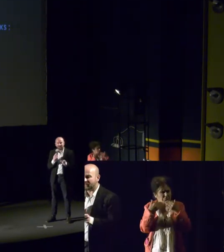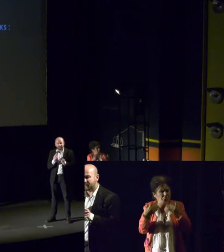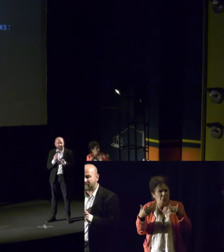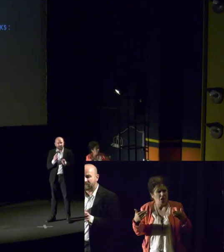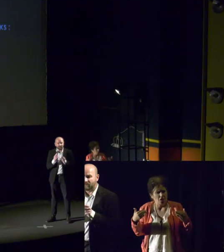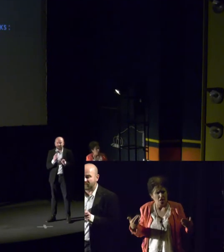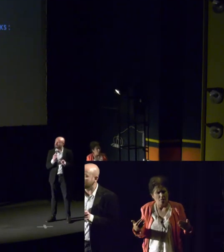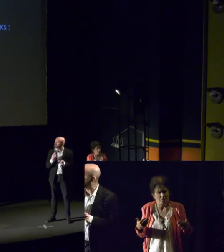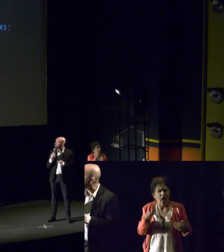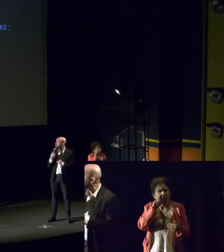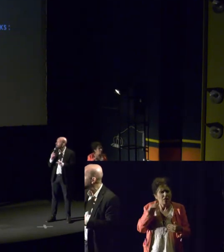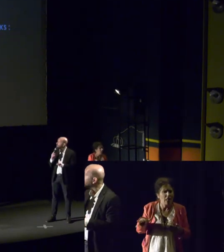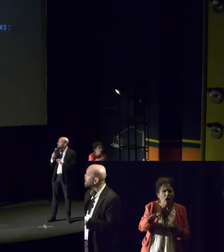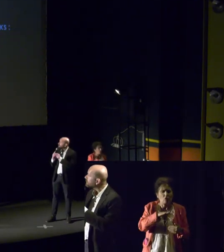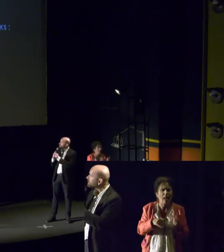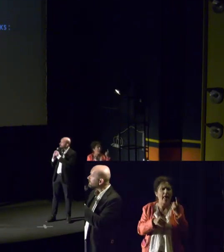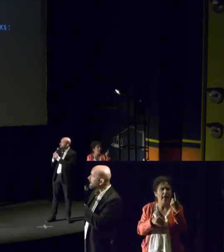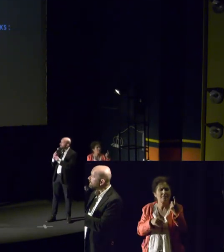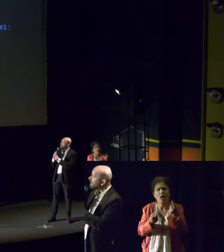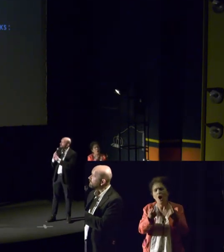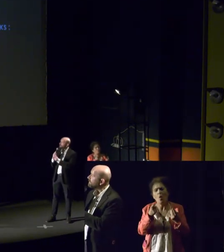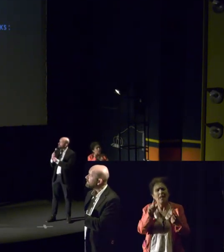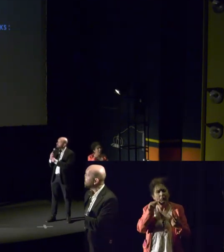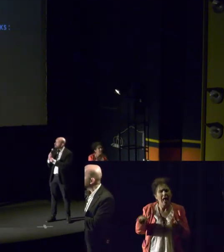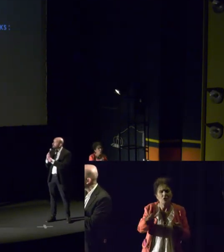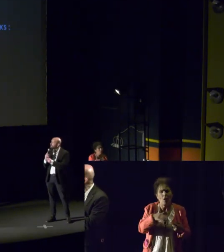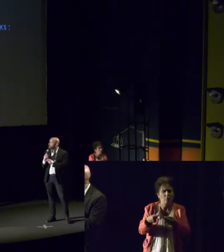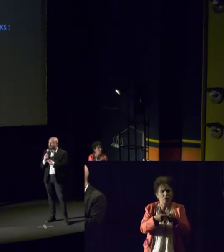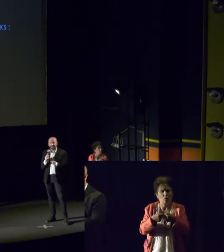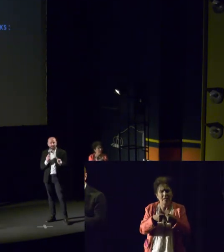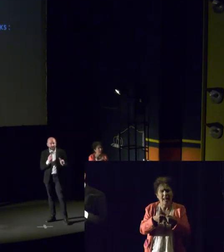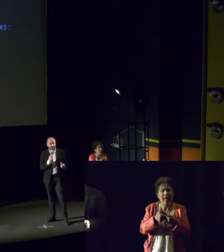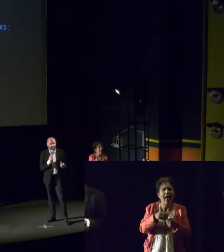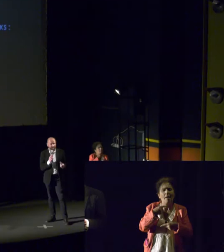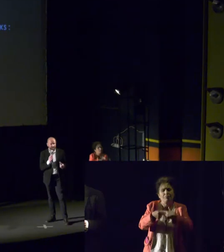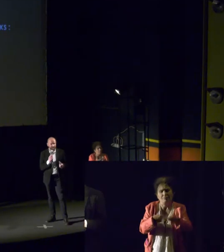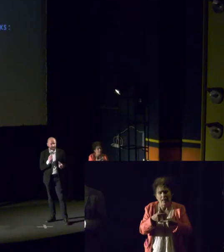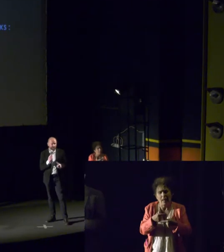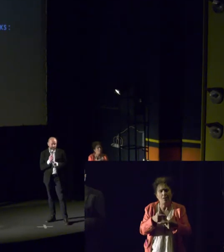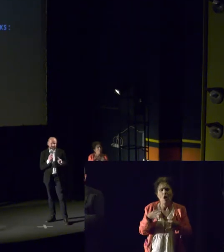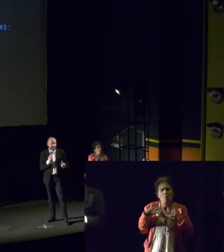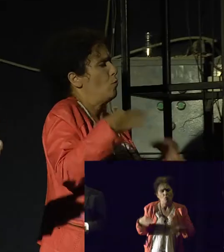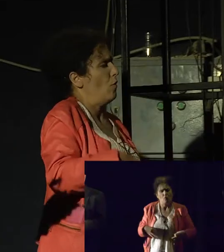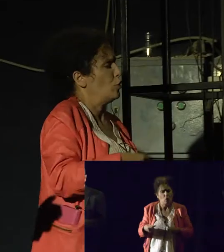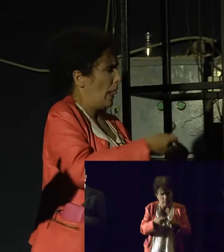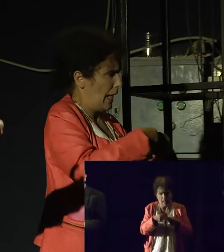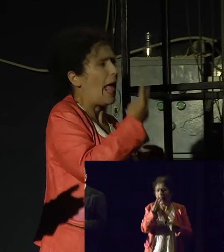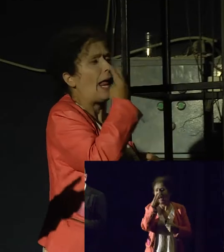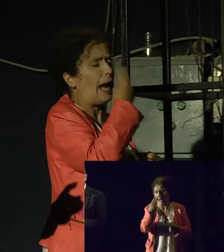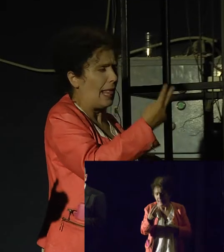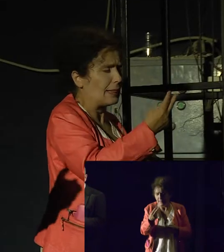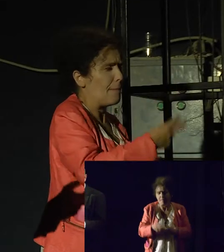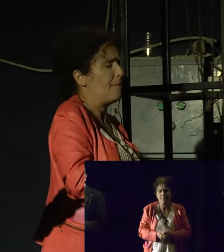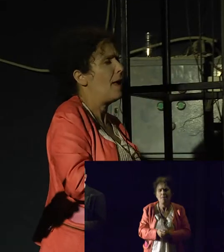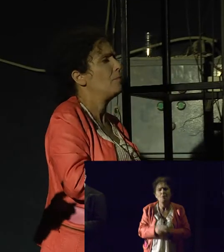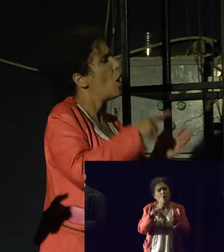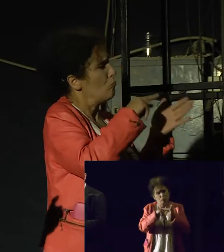is transnationalization. In terms of how they have professionalized, we see political advocacy. Okay, that's normal. They're playing the